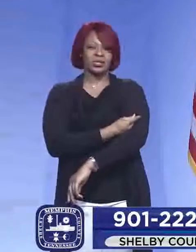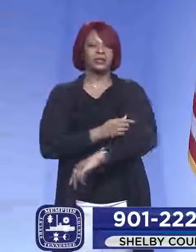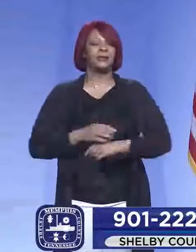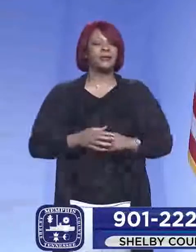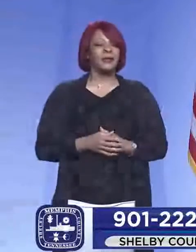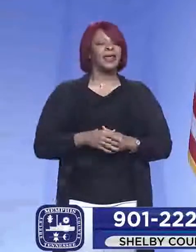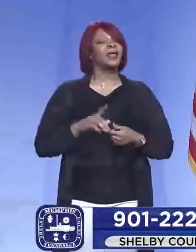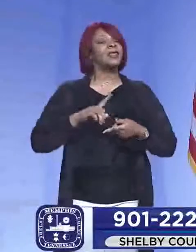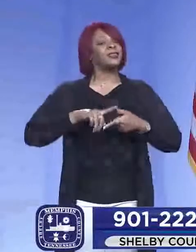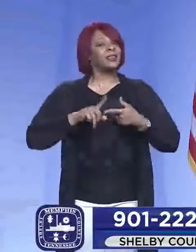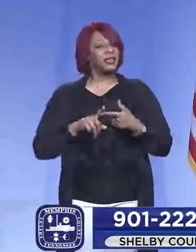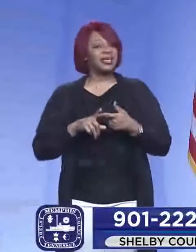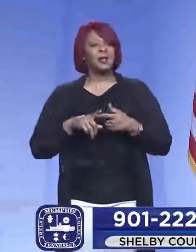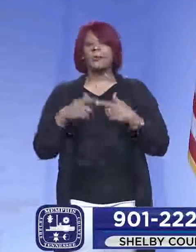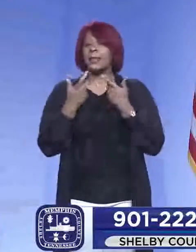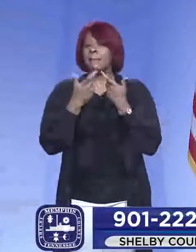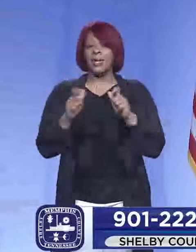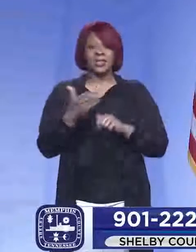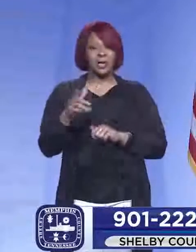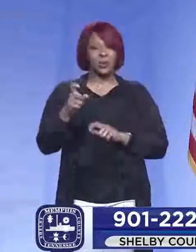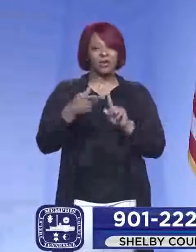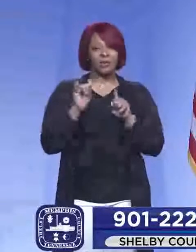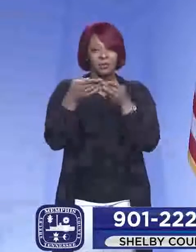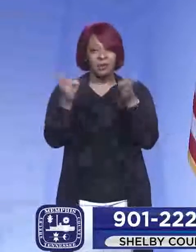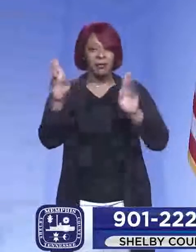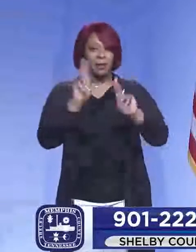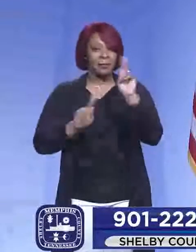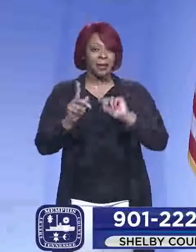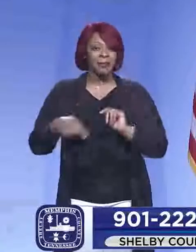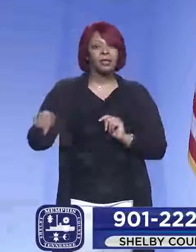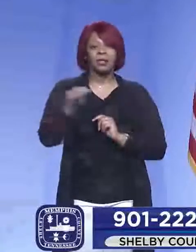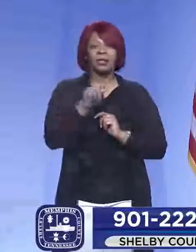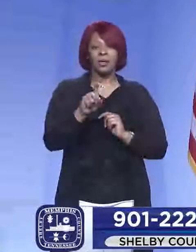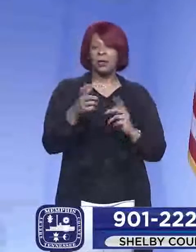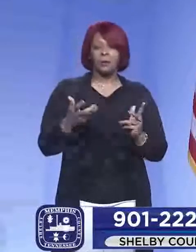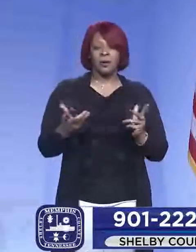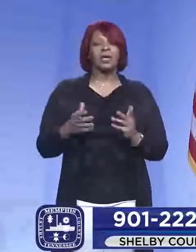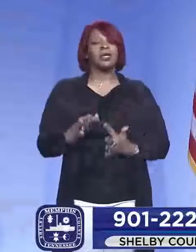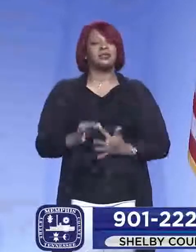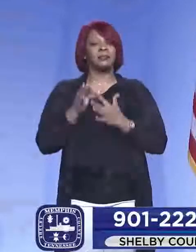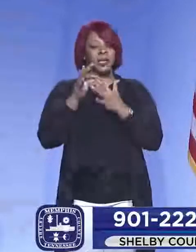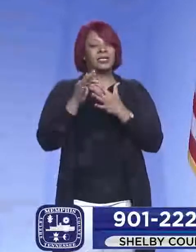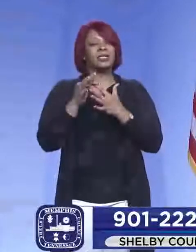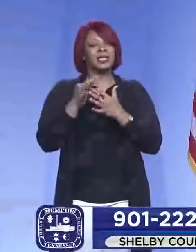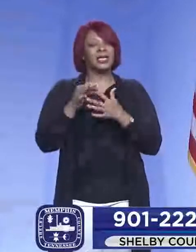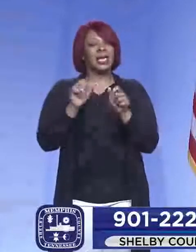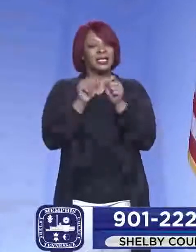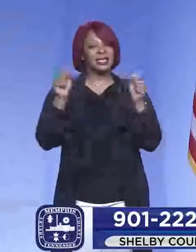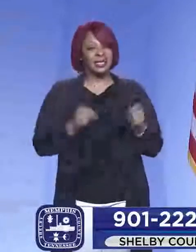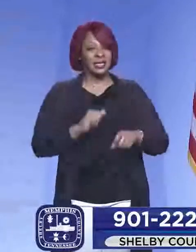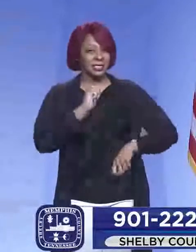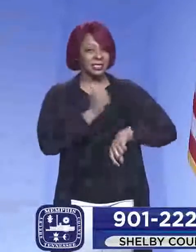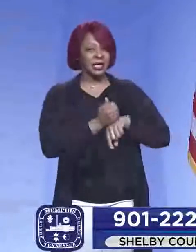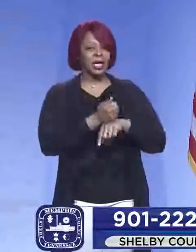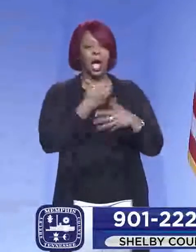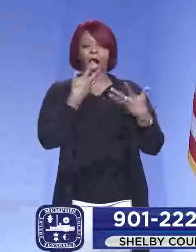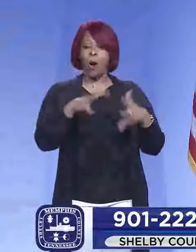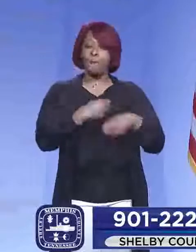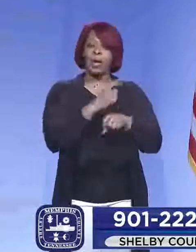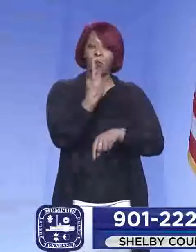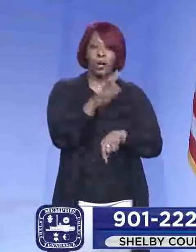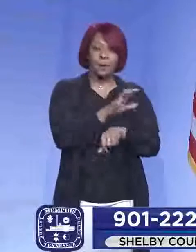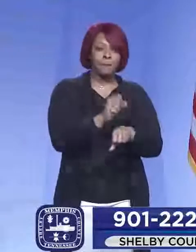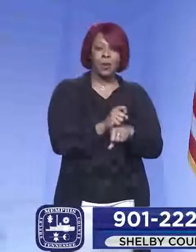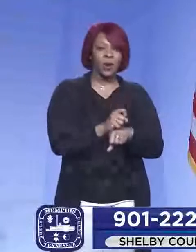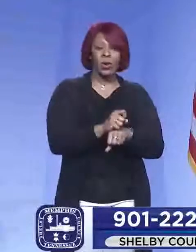And then, uh, but the big thing that we need from the public is, uh, especially once we get in the system, if you have made an appointment and